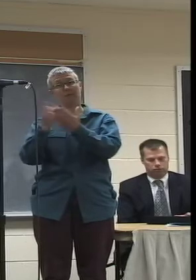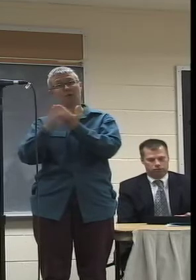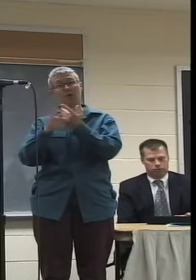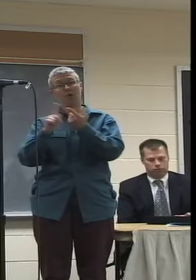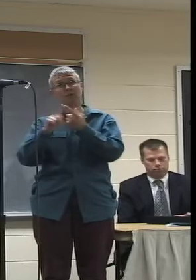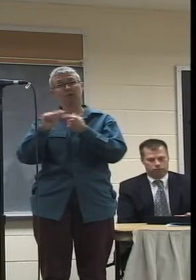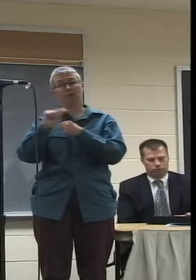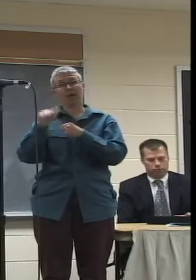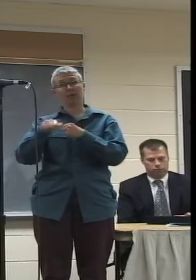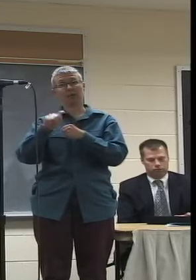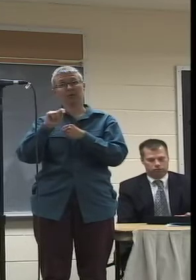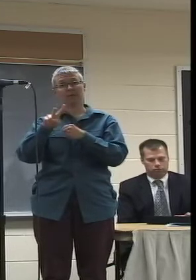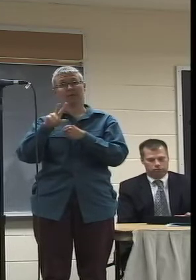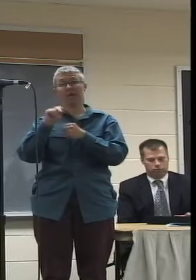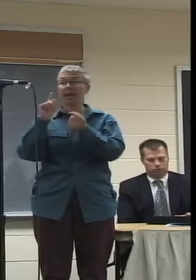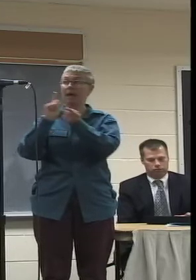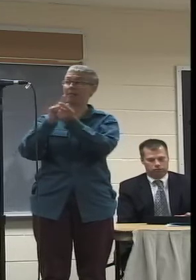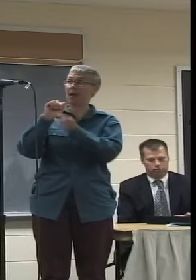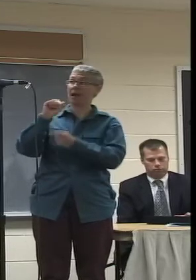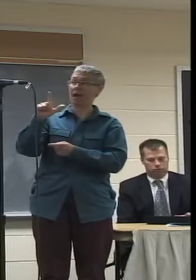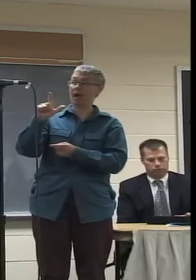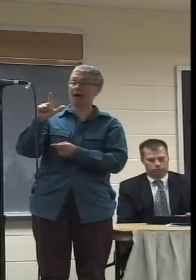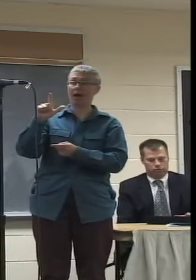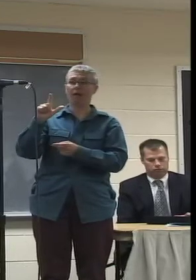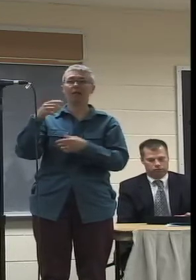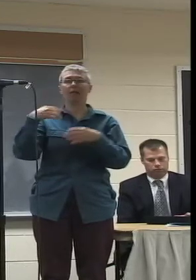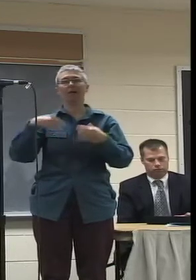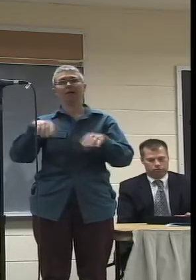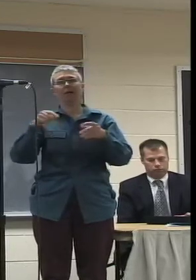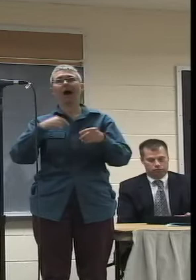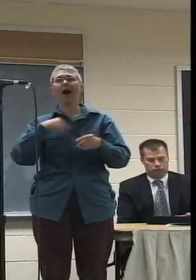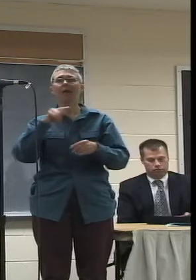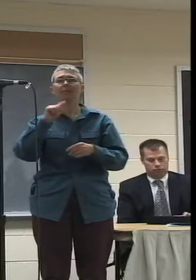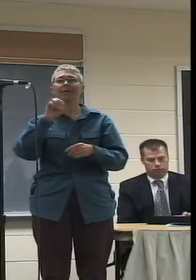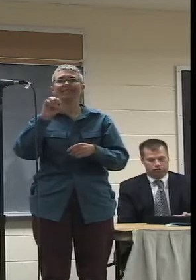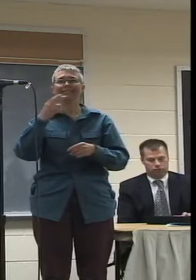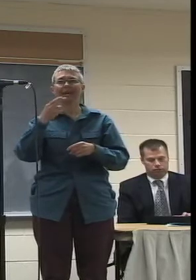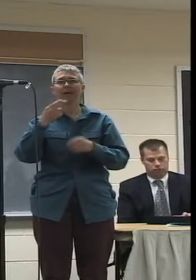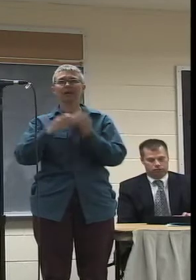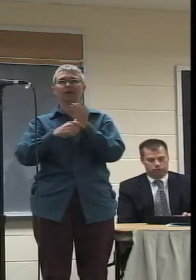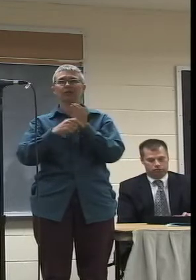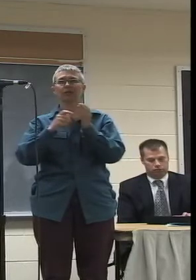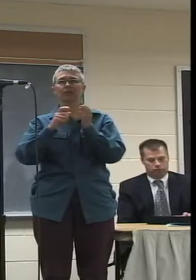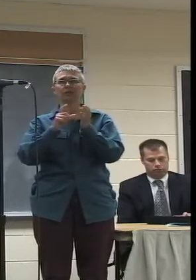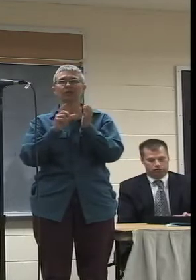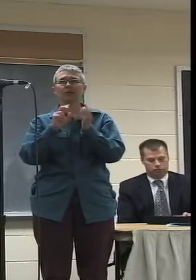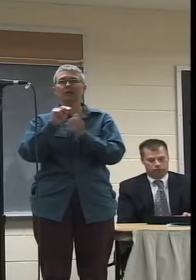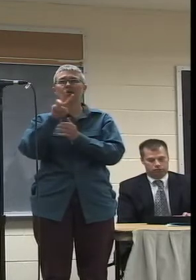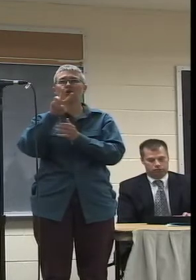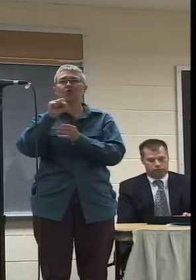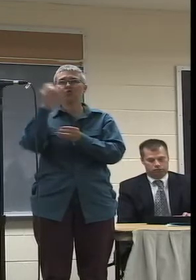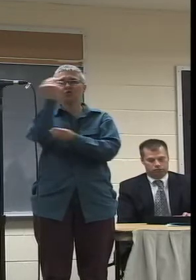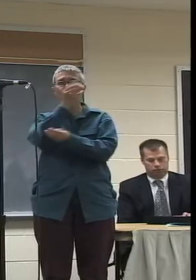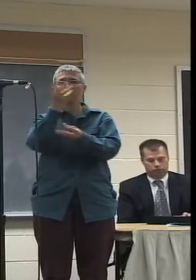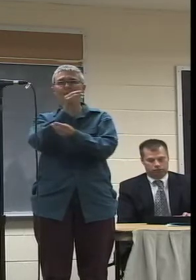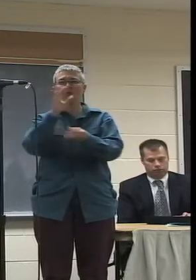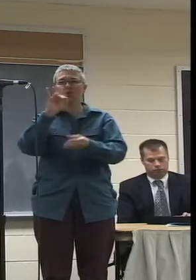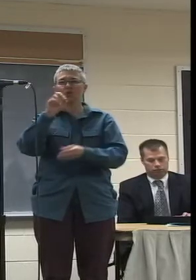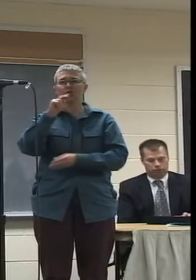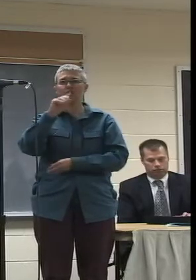And almost immediately a light bulb kind of went off because I'm a tech journalist and was starting to do more video. And I thought this would be a great way for me to